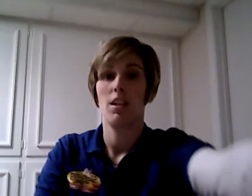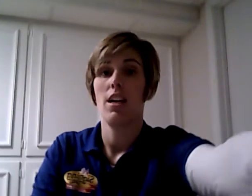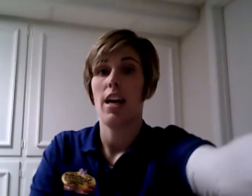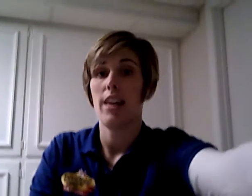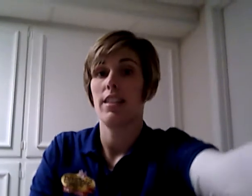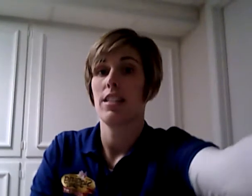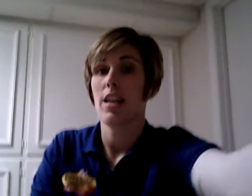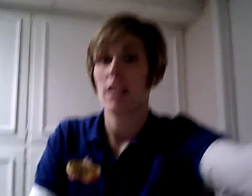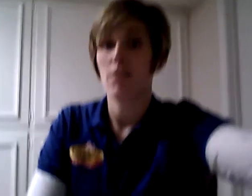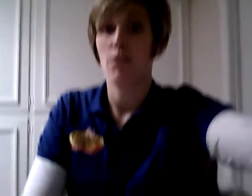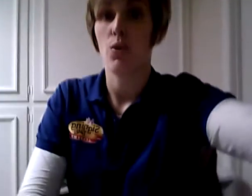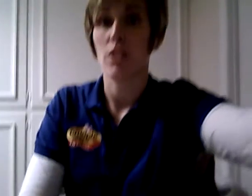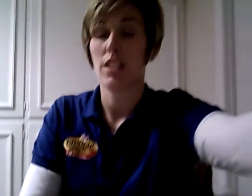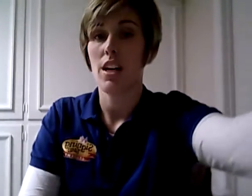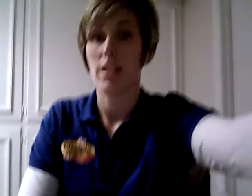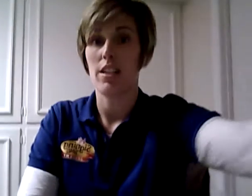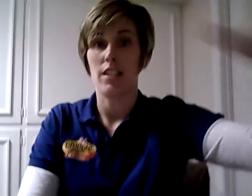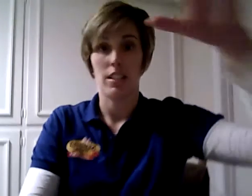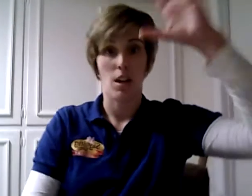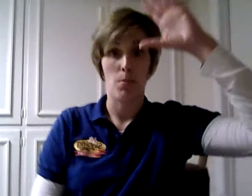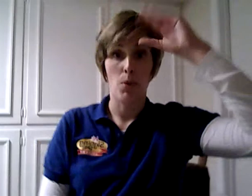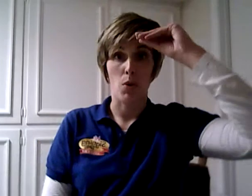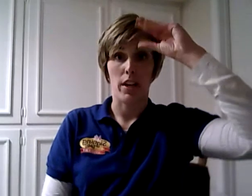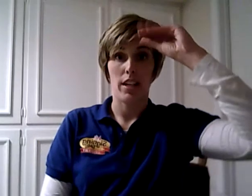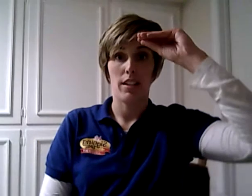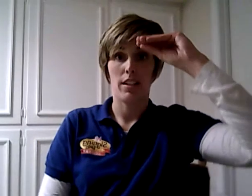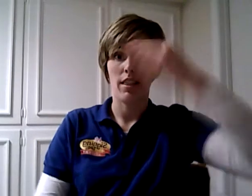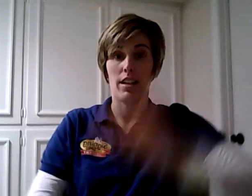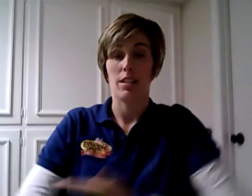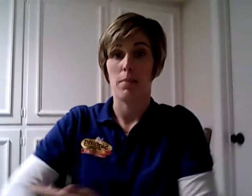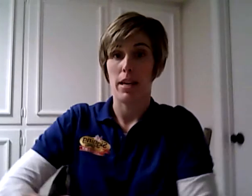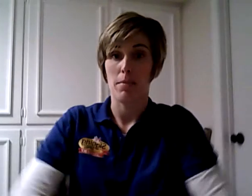And the sign for son is a boy. That's a baby.